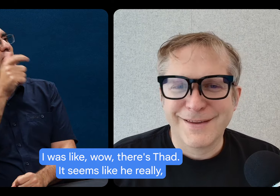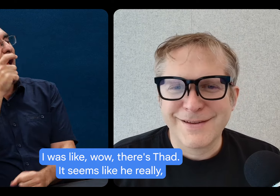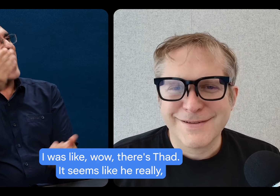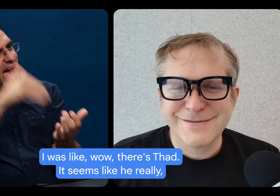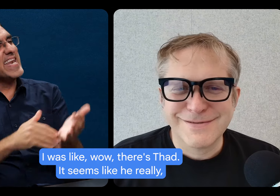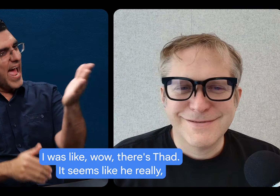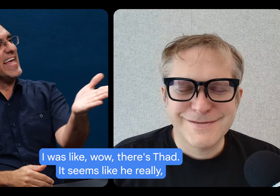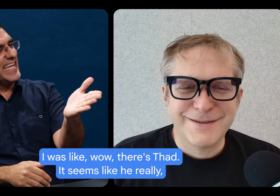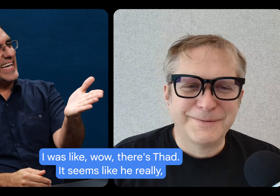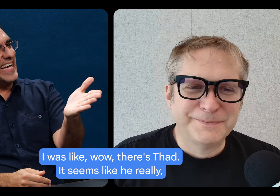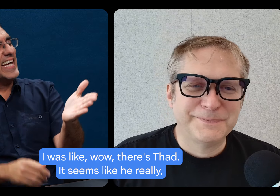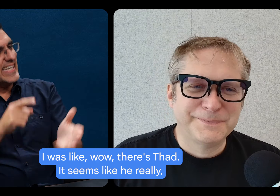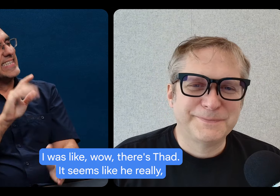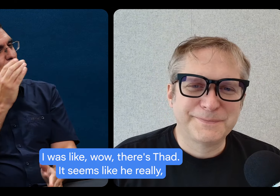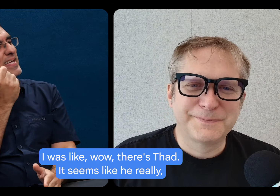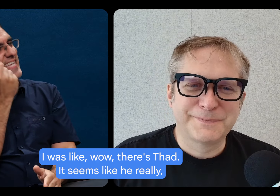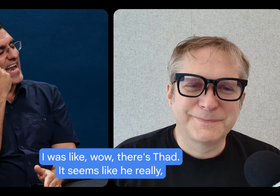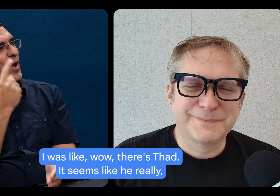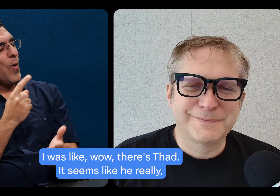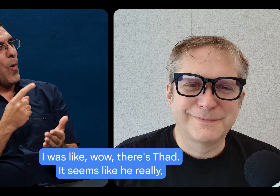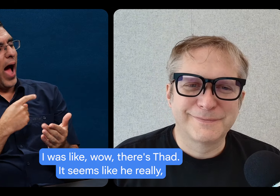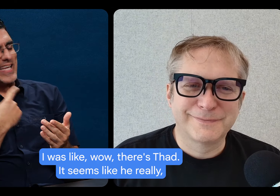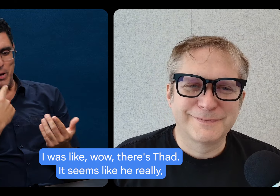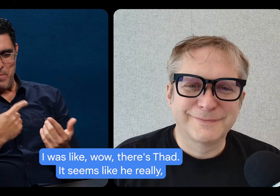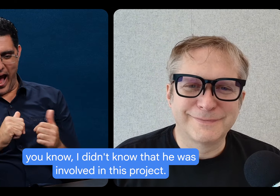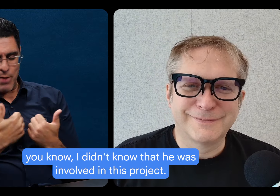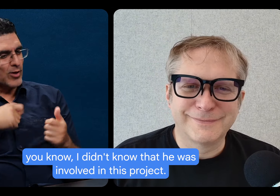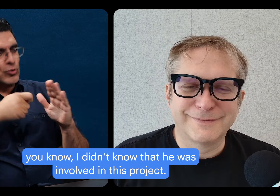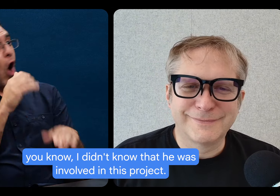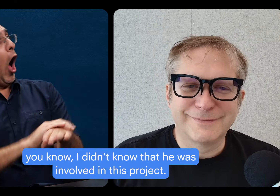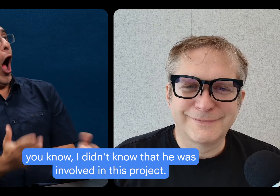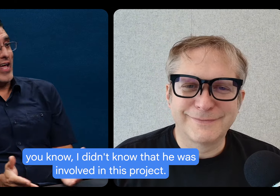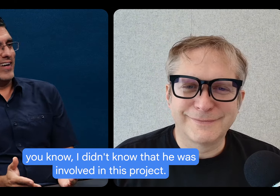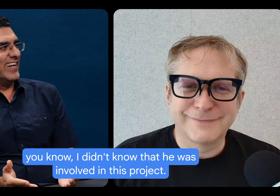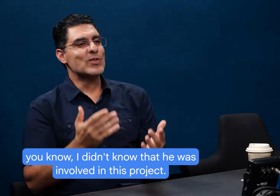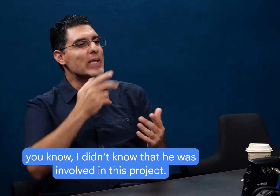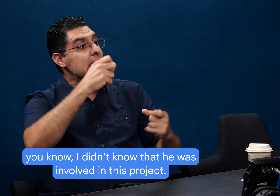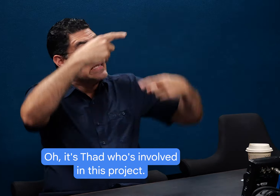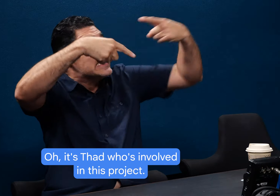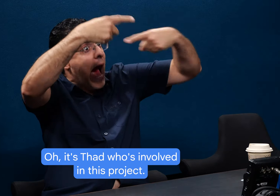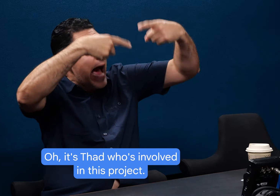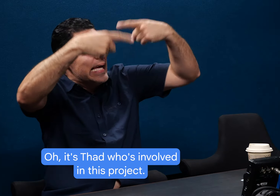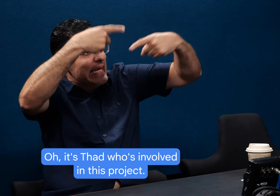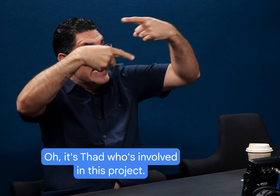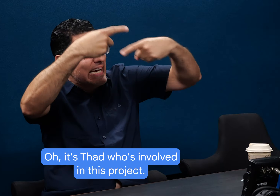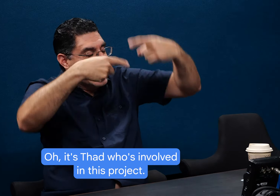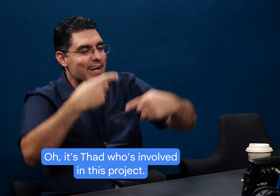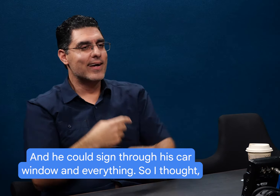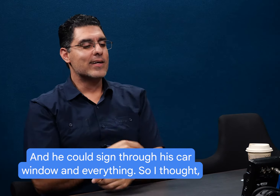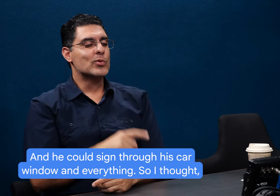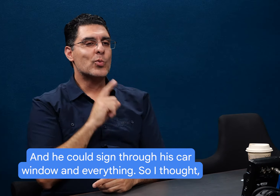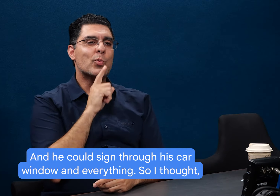wow, there's that. It's it's it seems like he really, you know, I didn't know that he was involved in this project. Oh, it's that who's involved in this